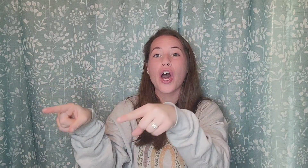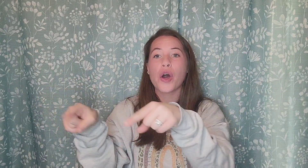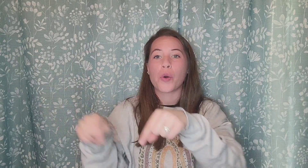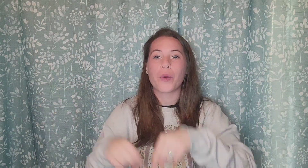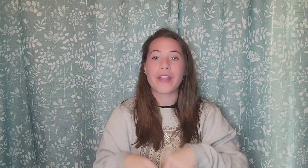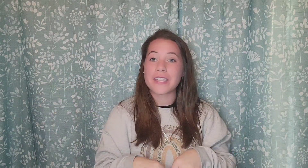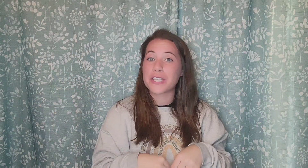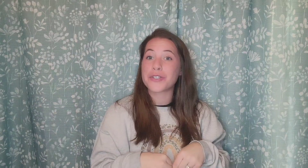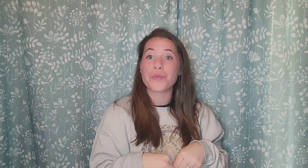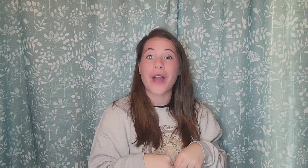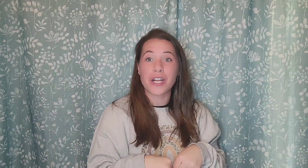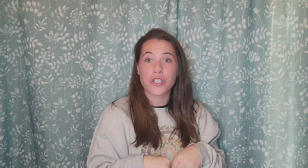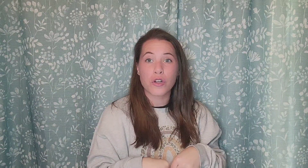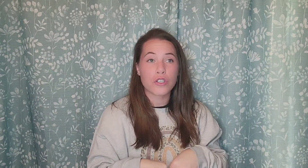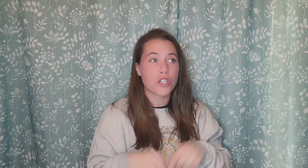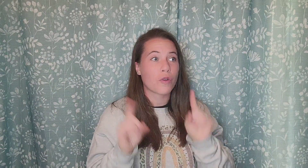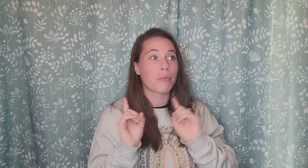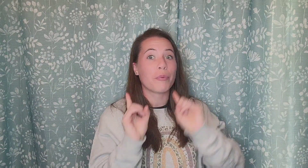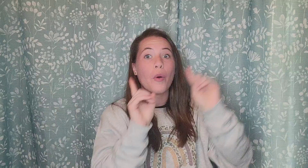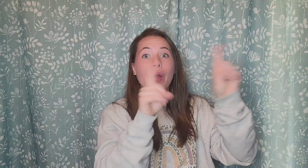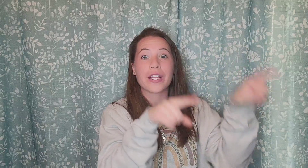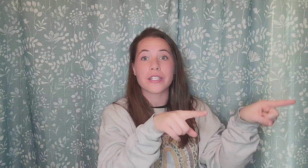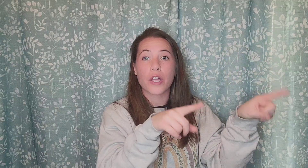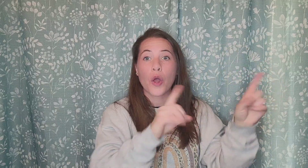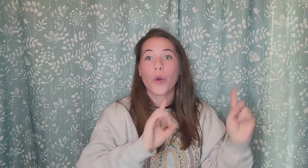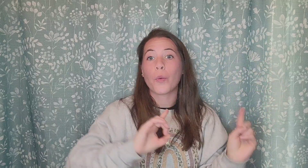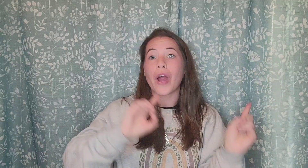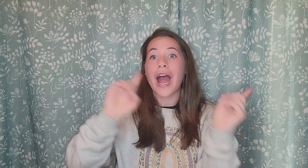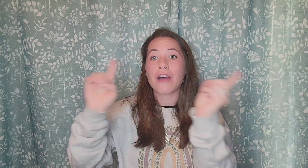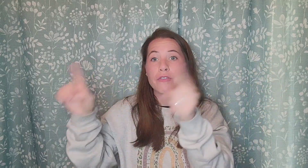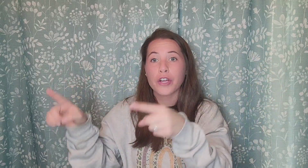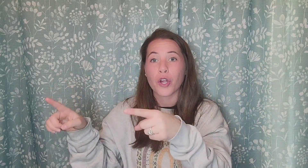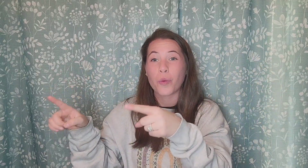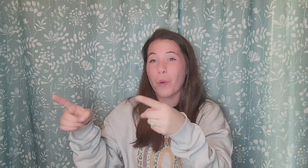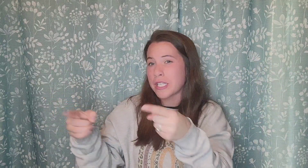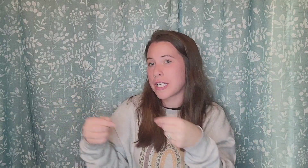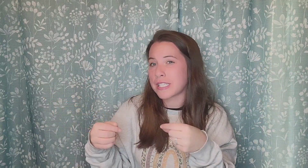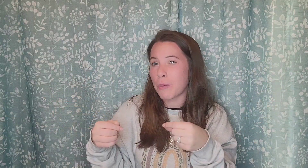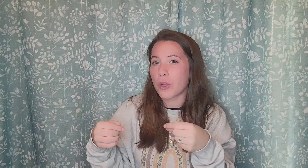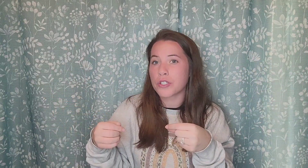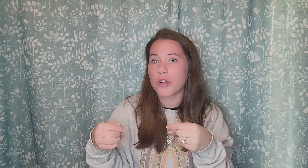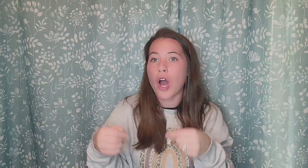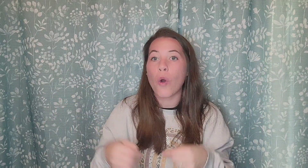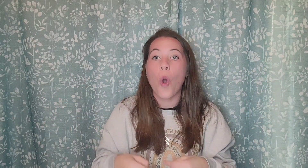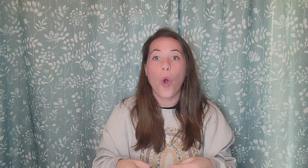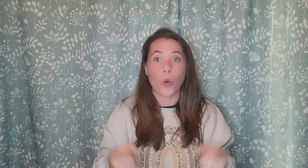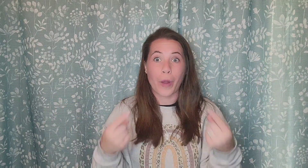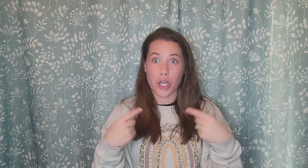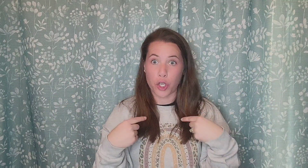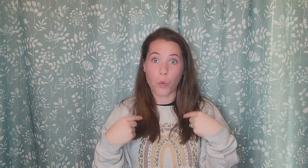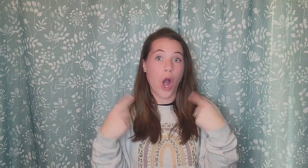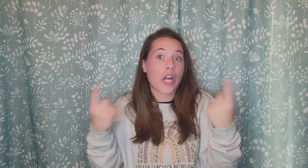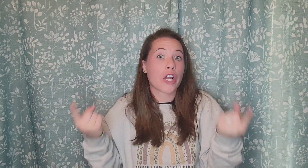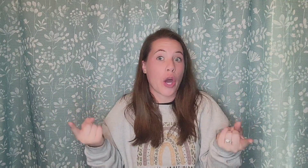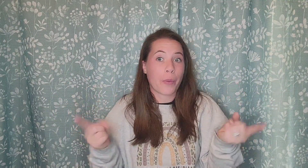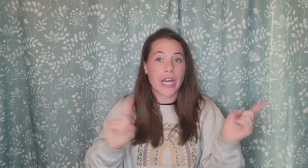And this is directional so you can point wherever you're wanting someone to go or where you are going.